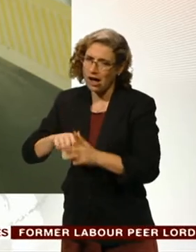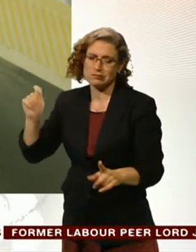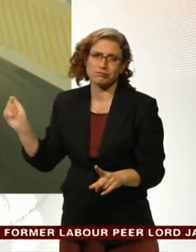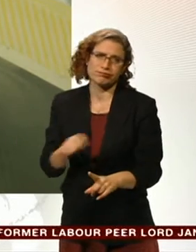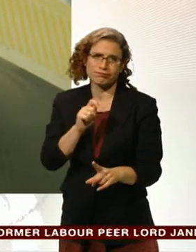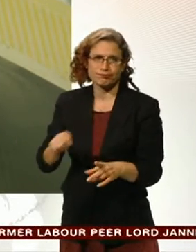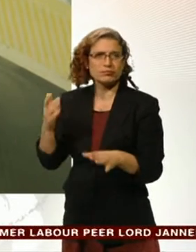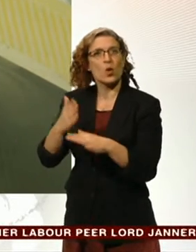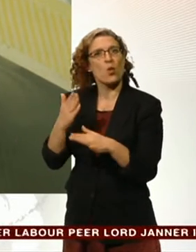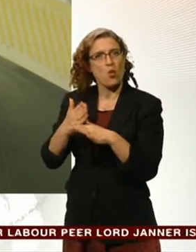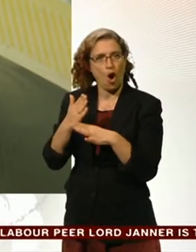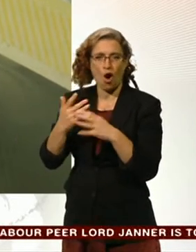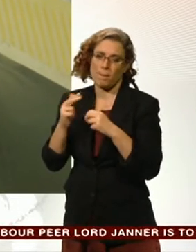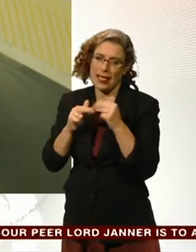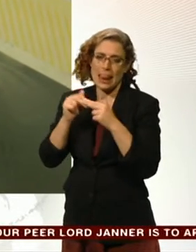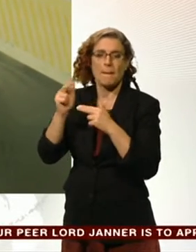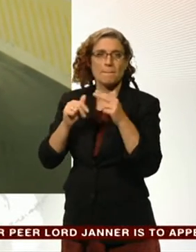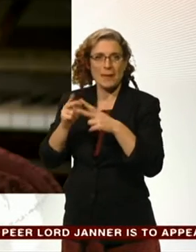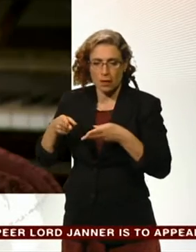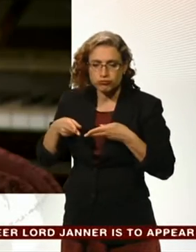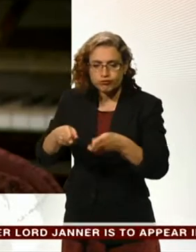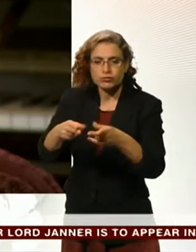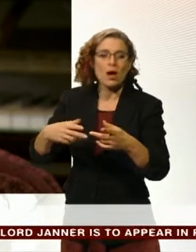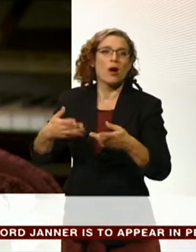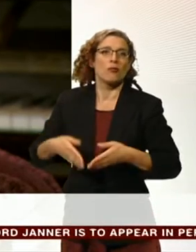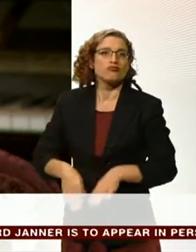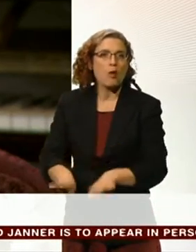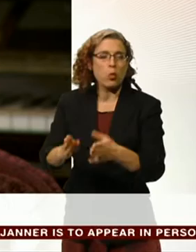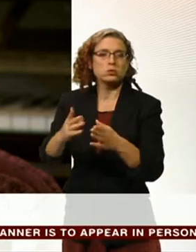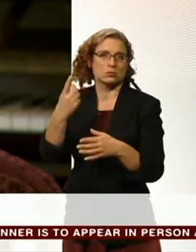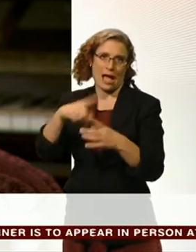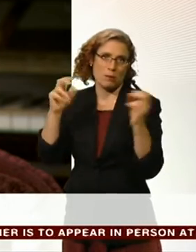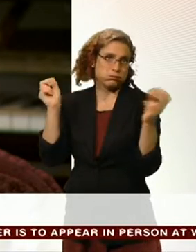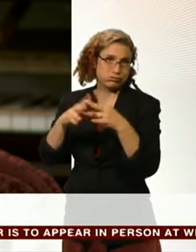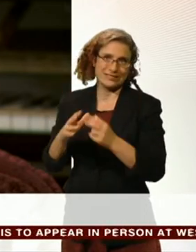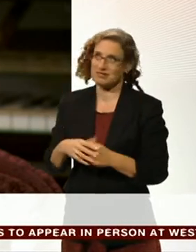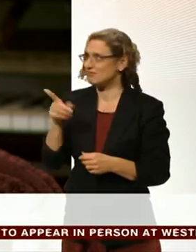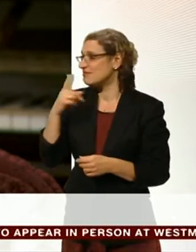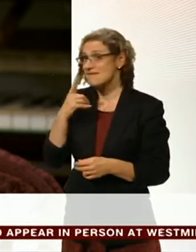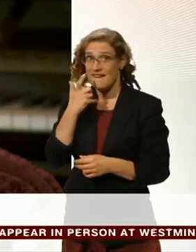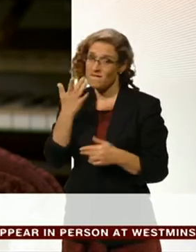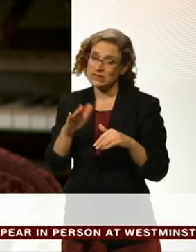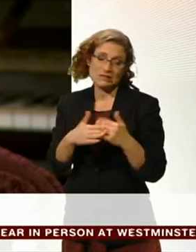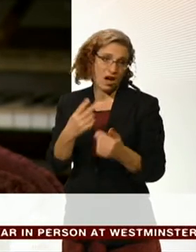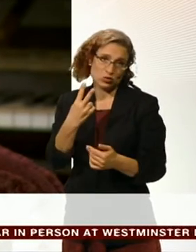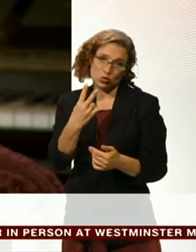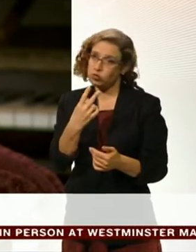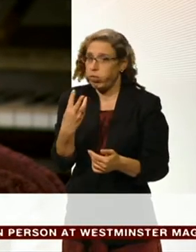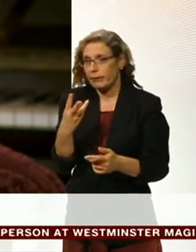railway bridges and roads. People dying every day, sometimes two or three a day, and